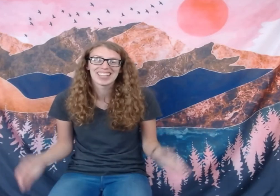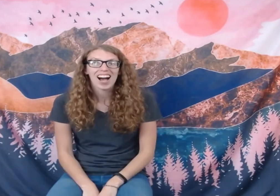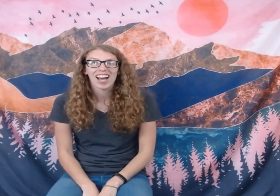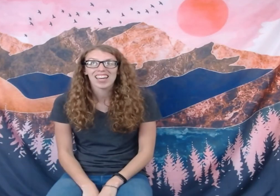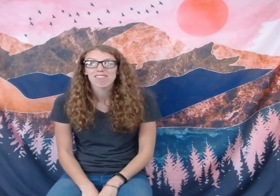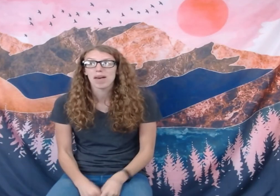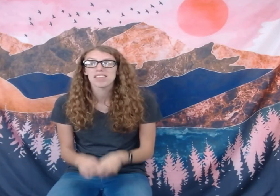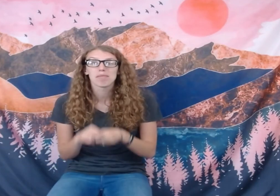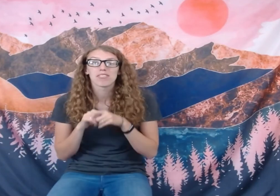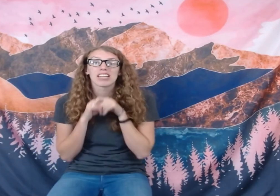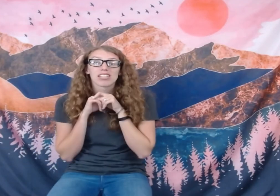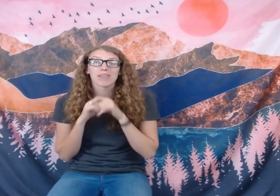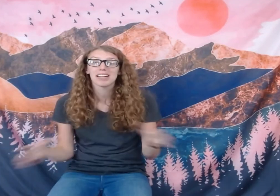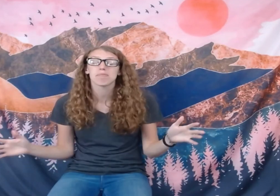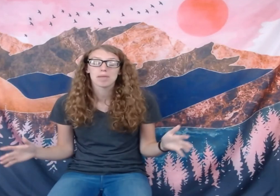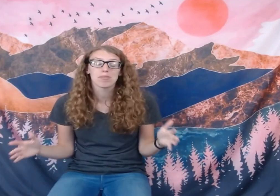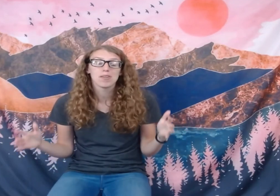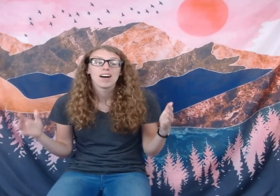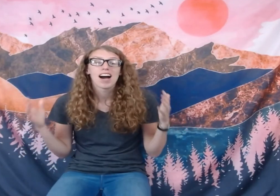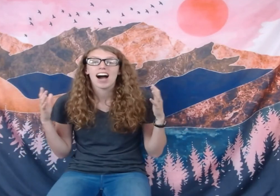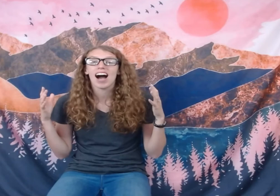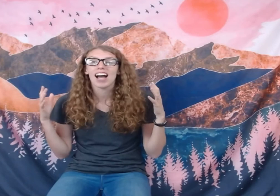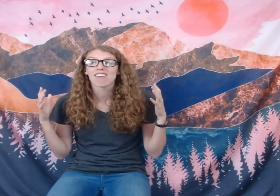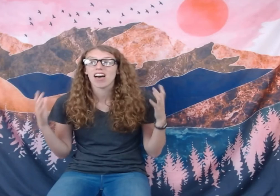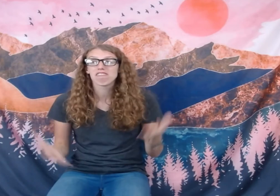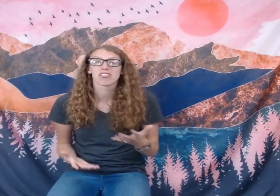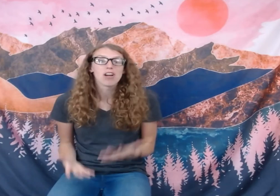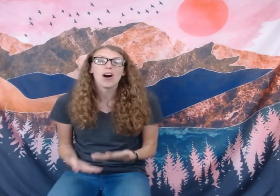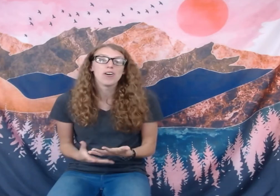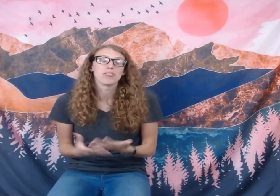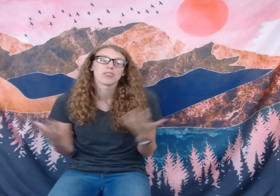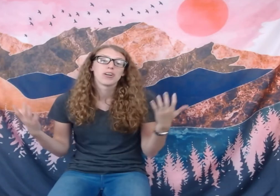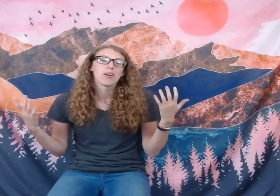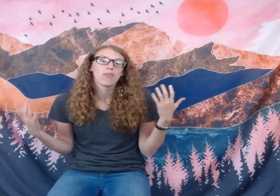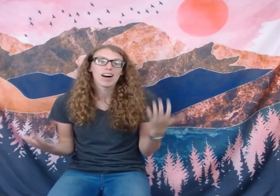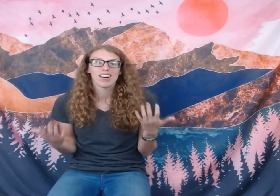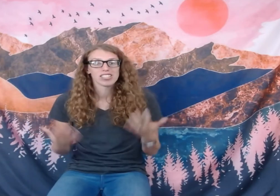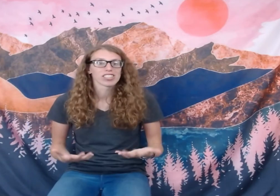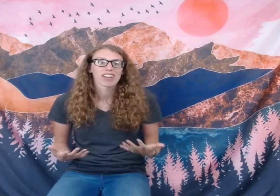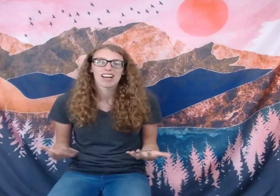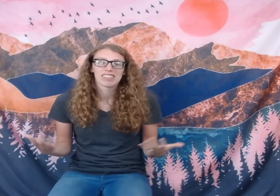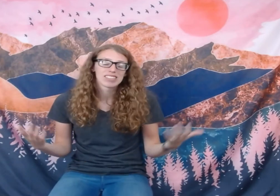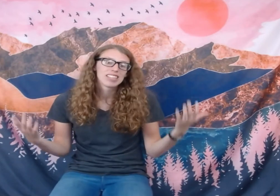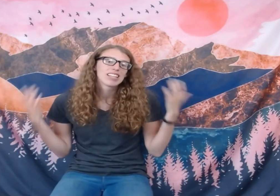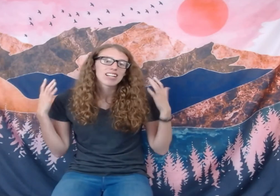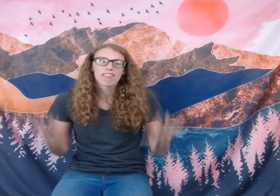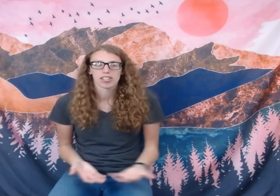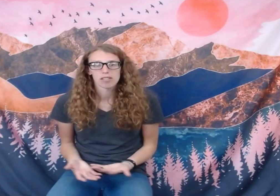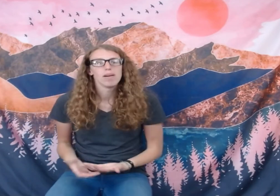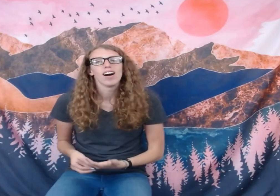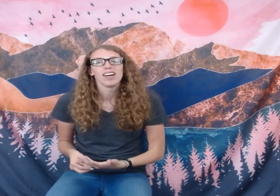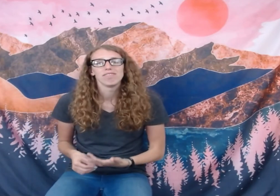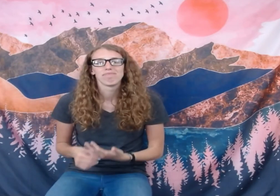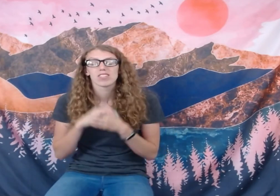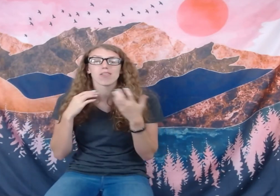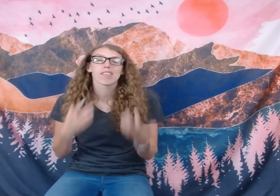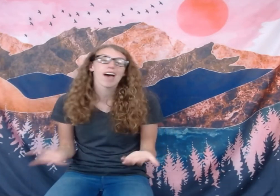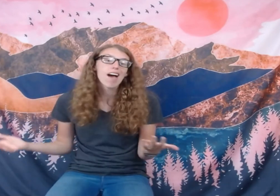I have met some of the greatest people I have ever known while underground, covered in mud. So that